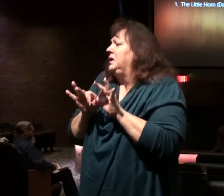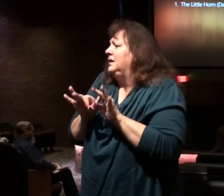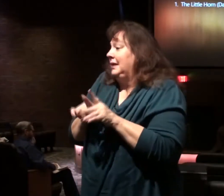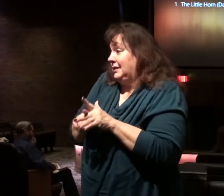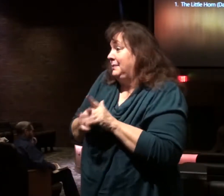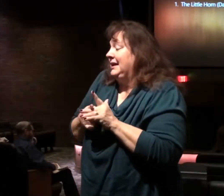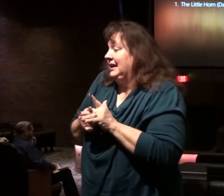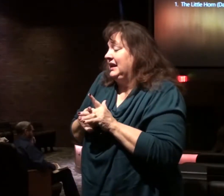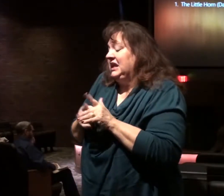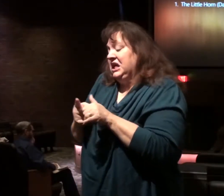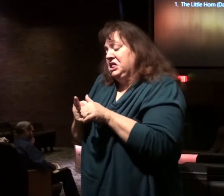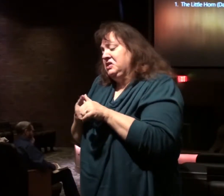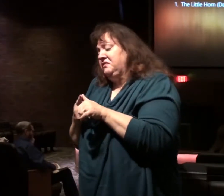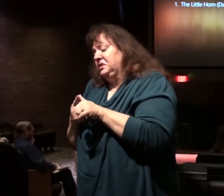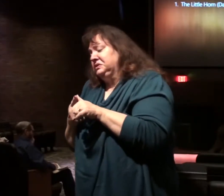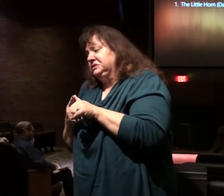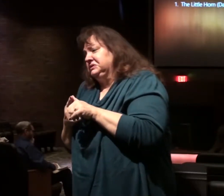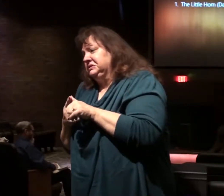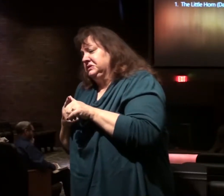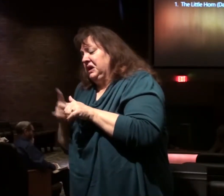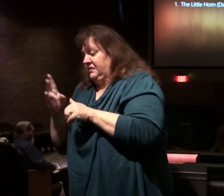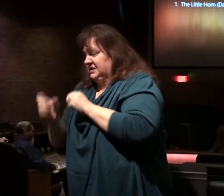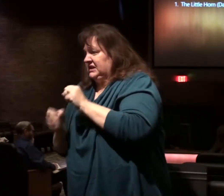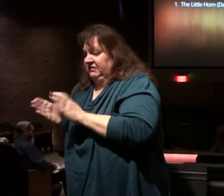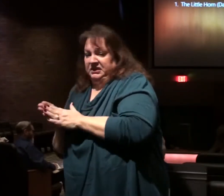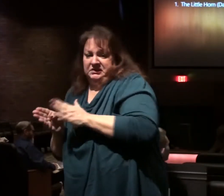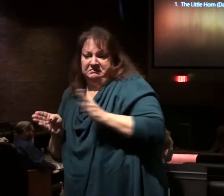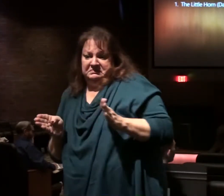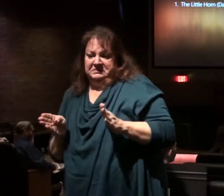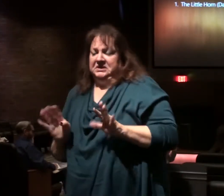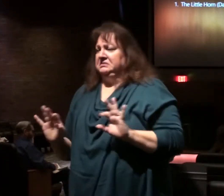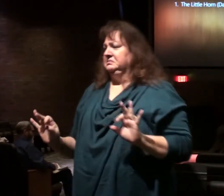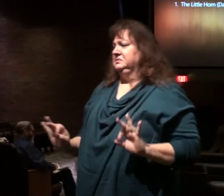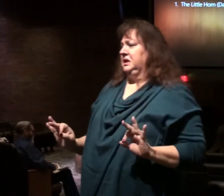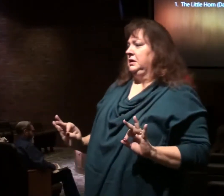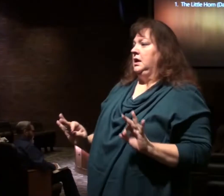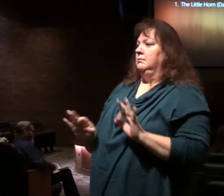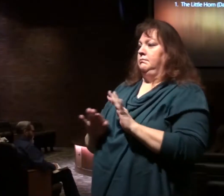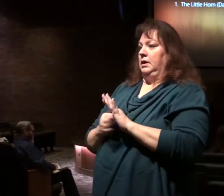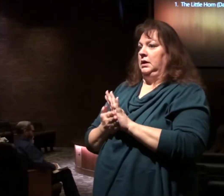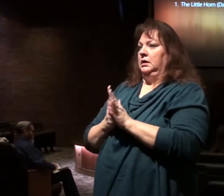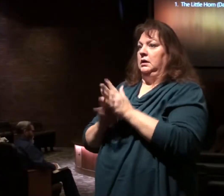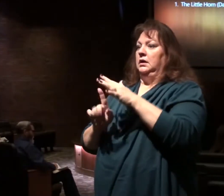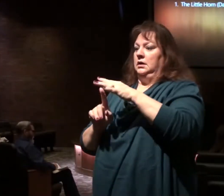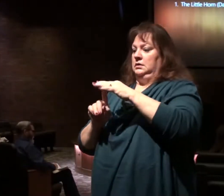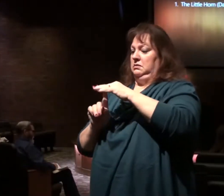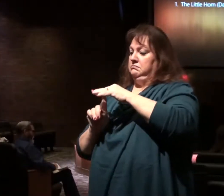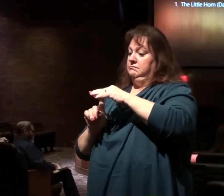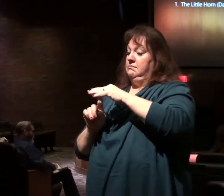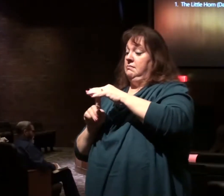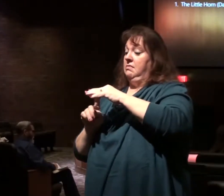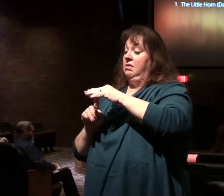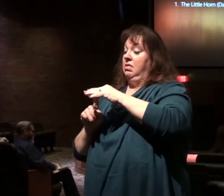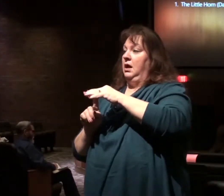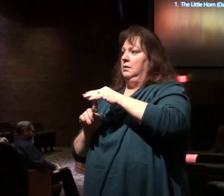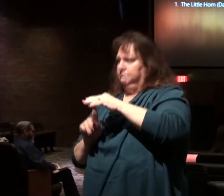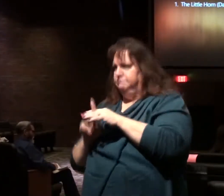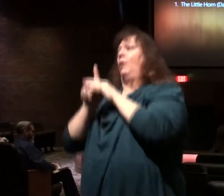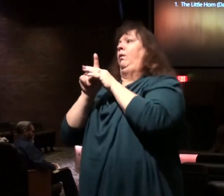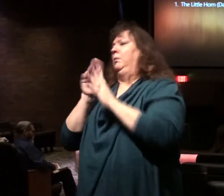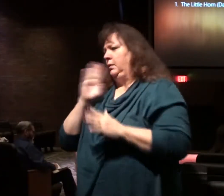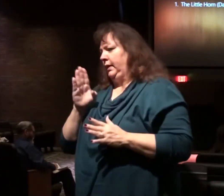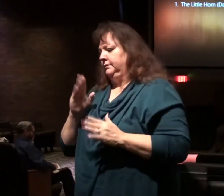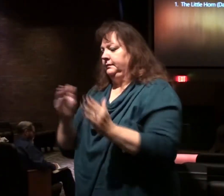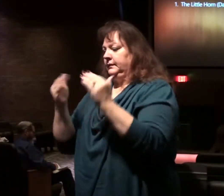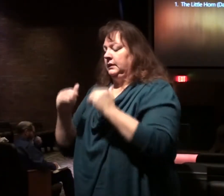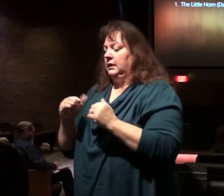during the beginning of this seven year period. He will grow as time passes. Come over